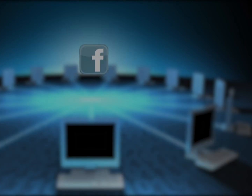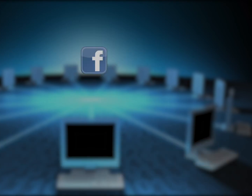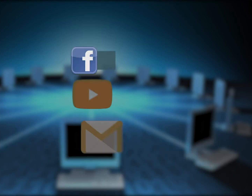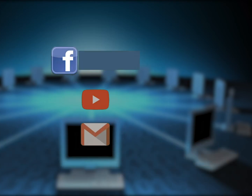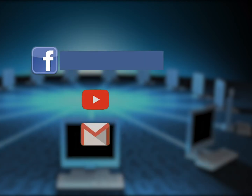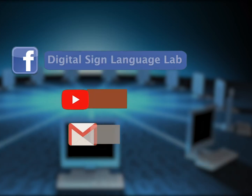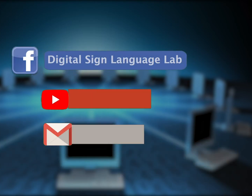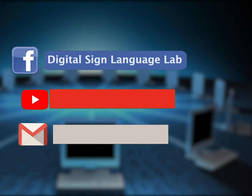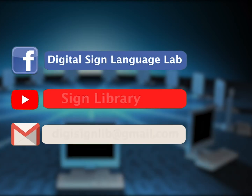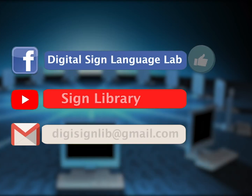LEN.